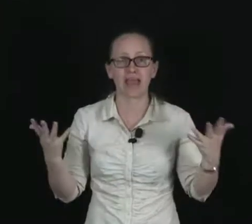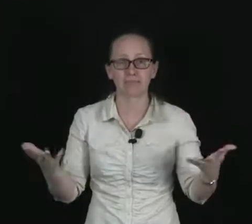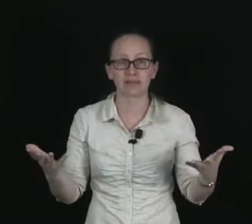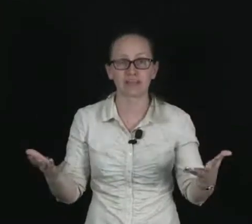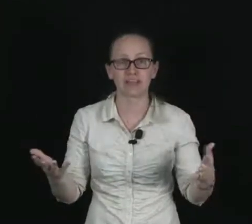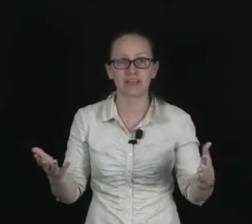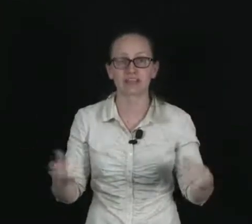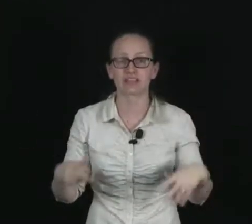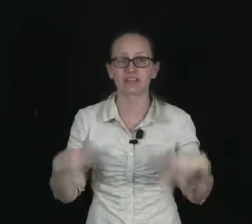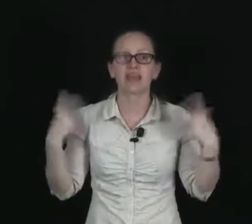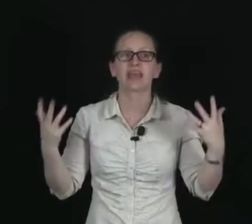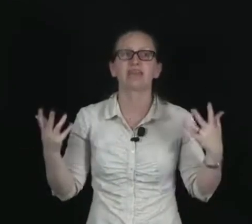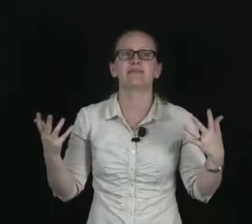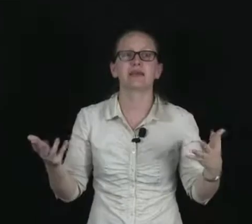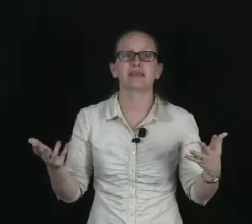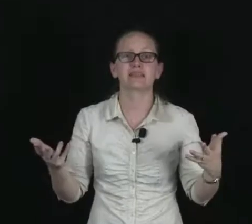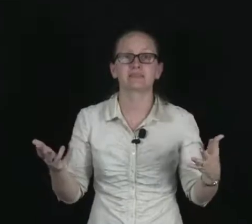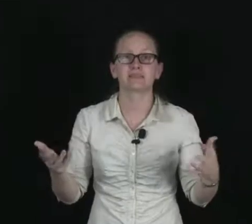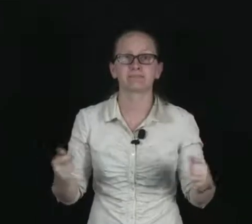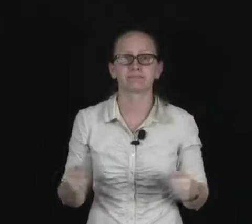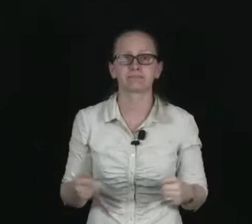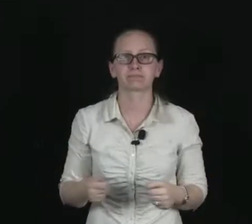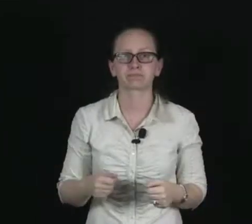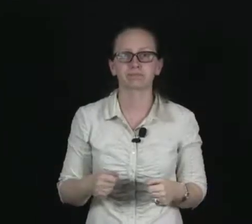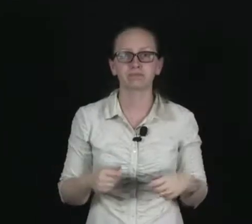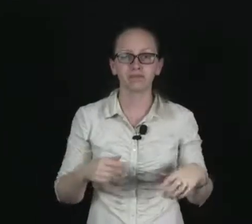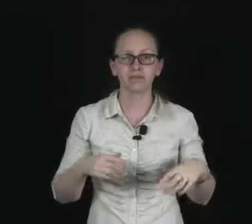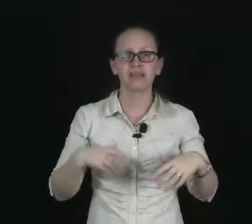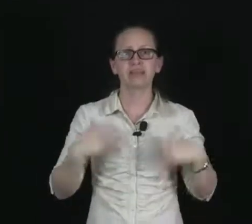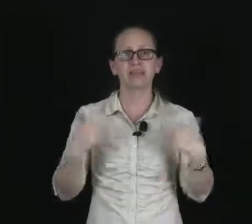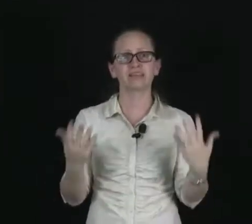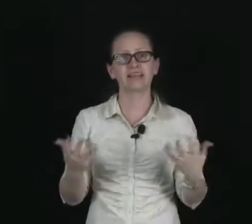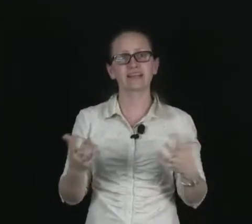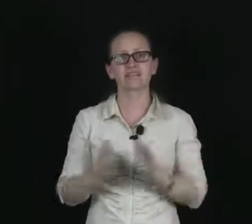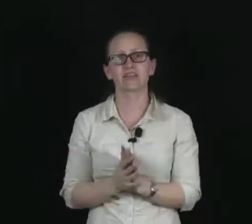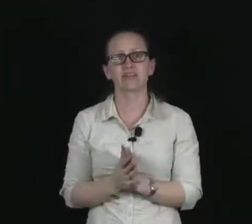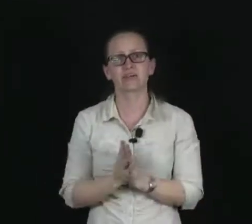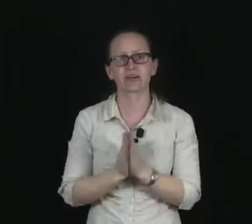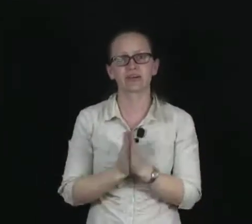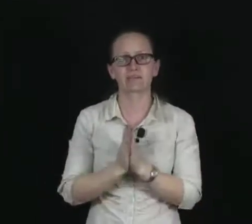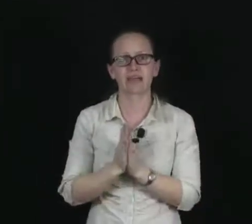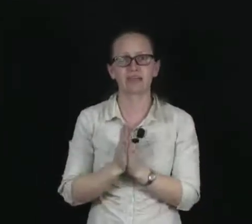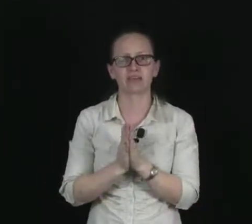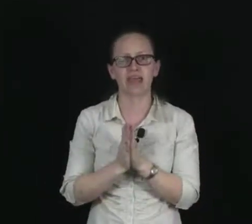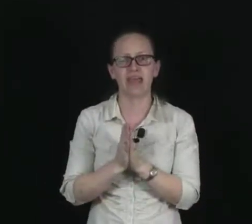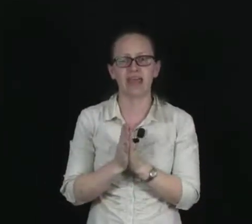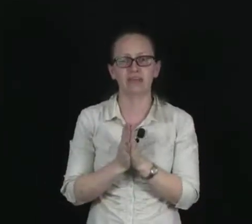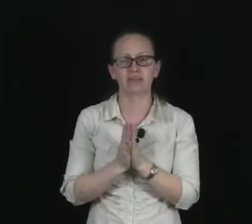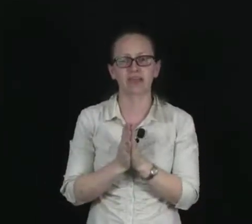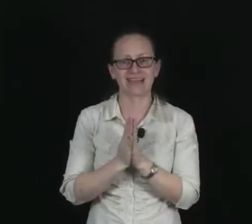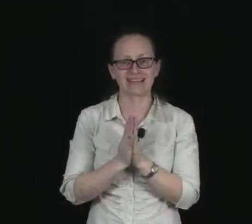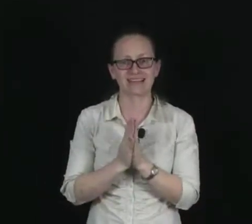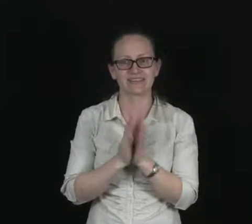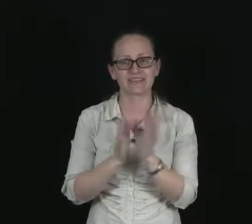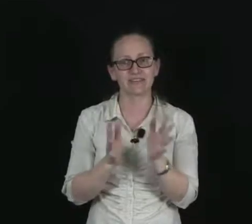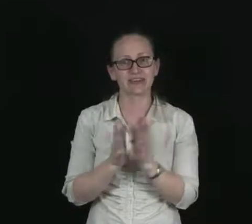applications in medicine. In the next video, we're going to be having a look at a different